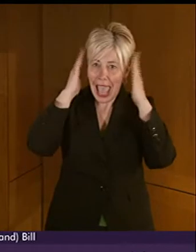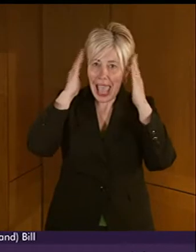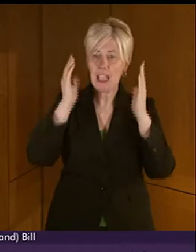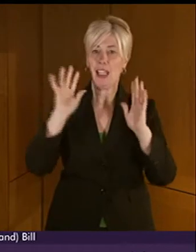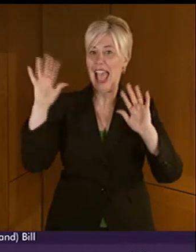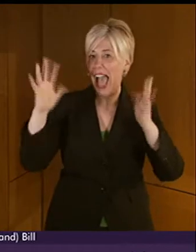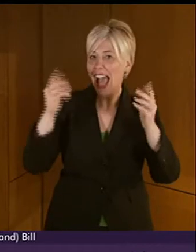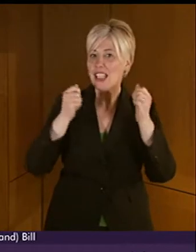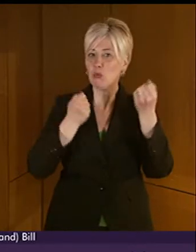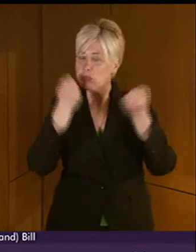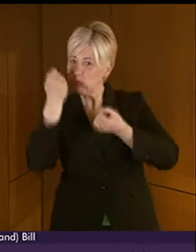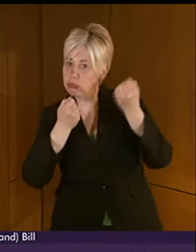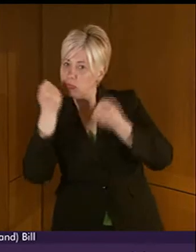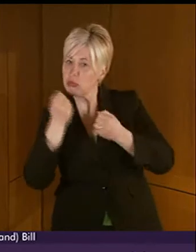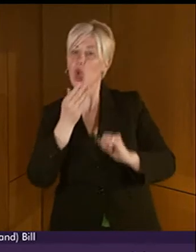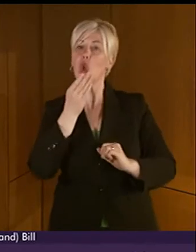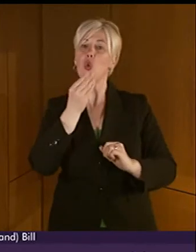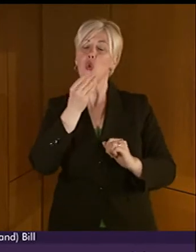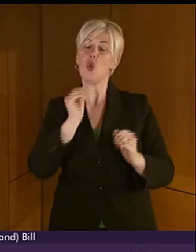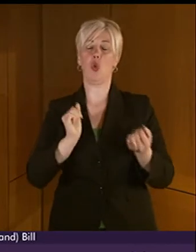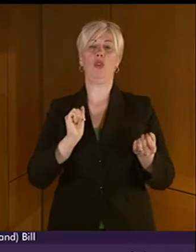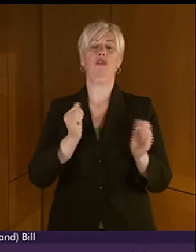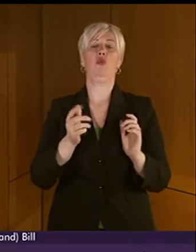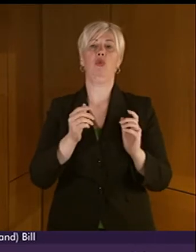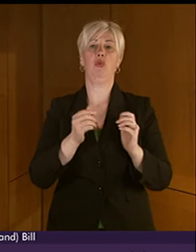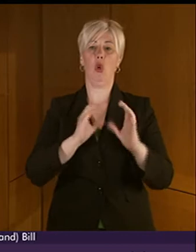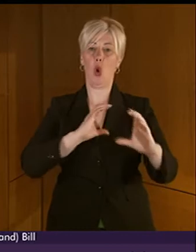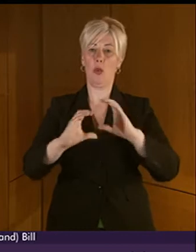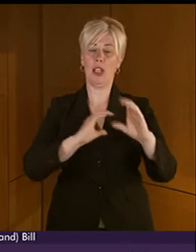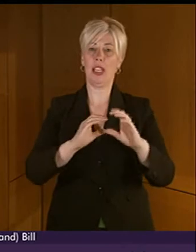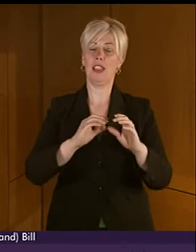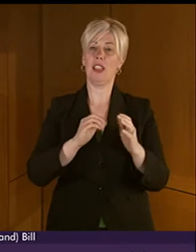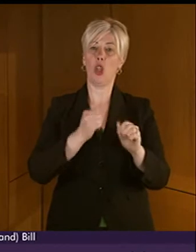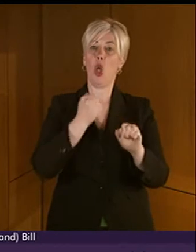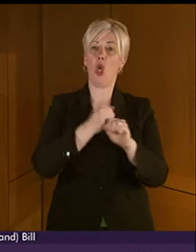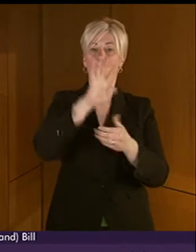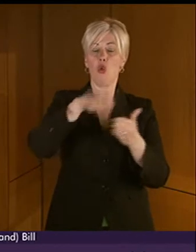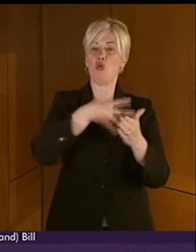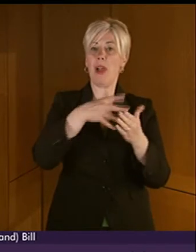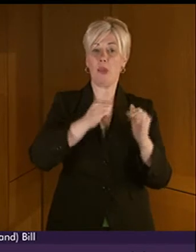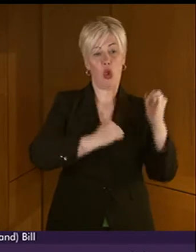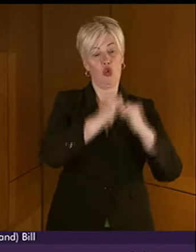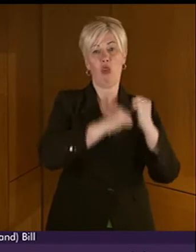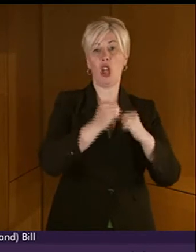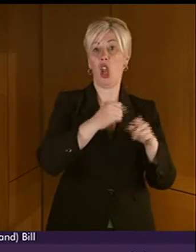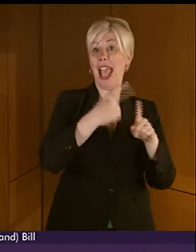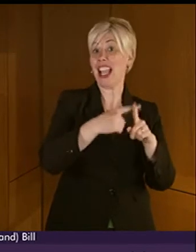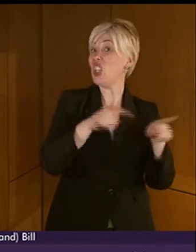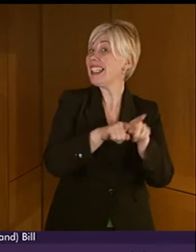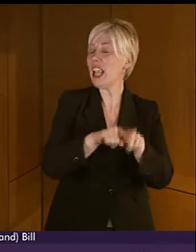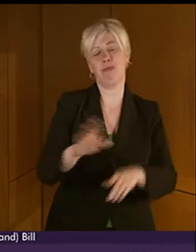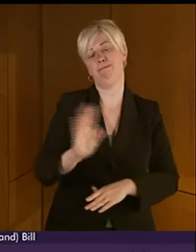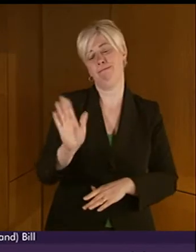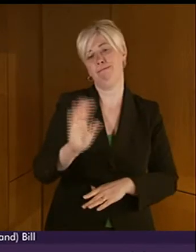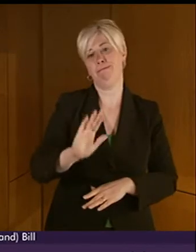used to communicate and it has a different grammatical structure to English. Across Scotland, BSL